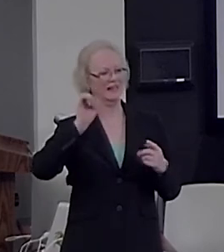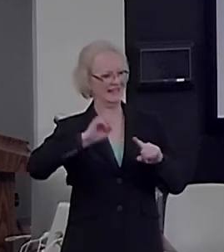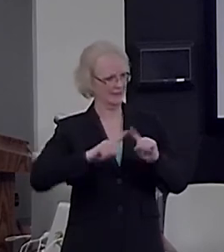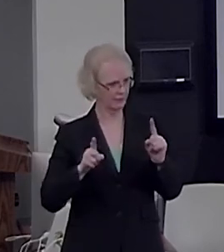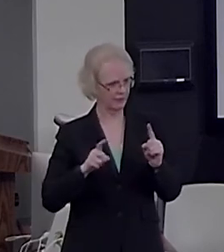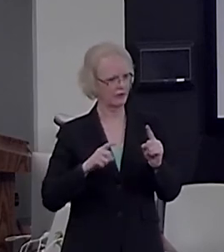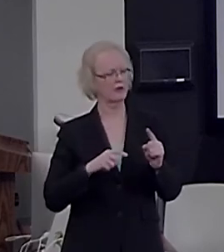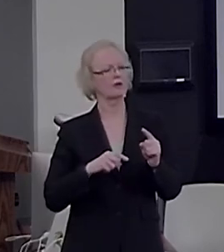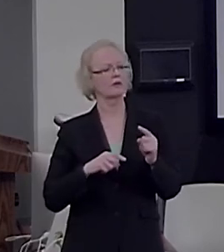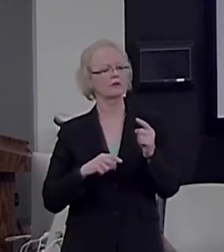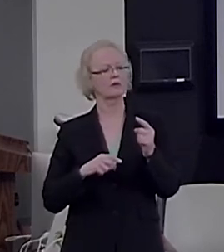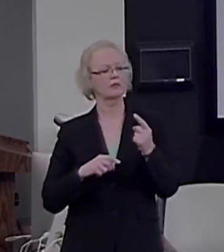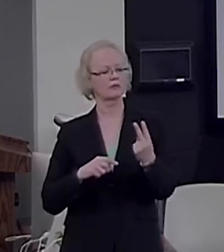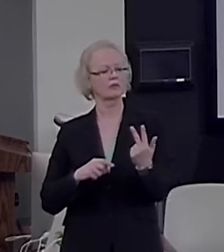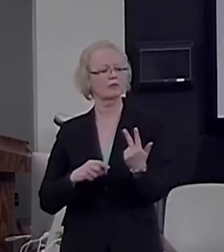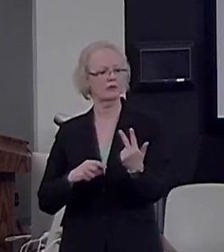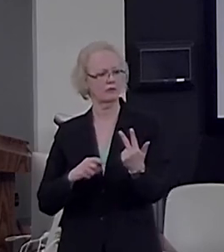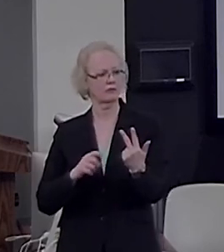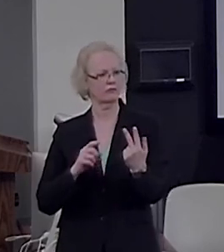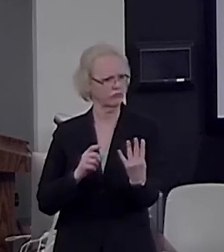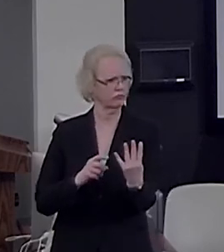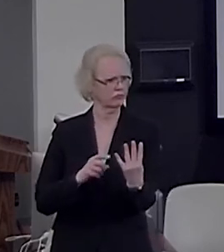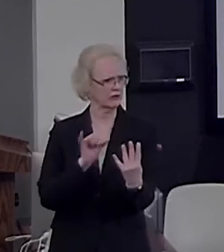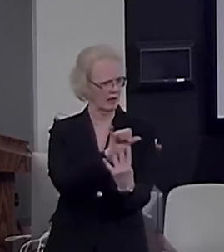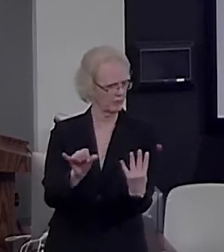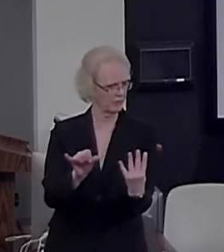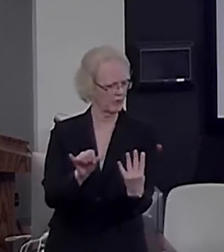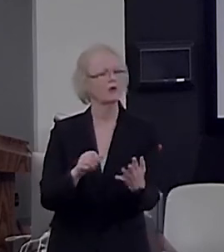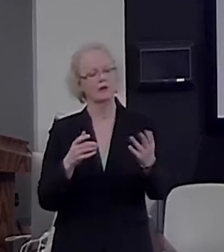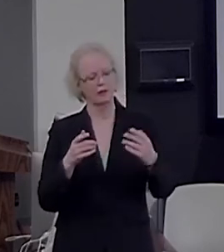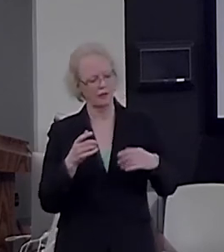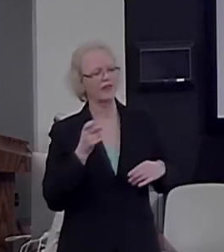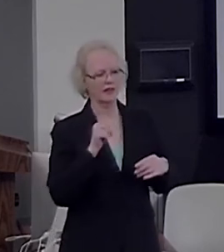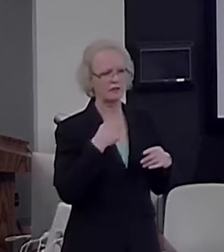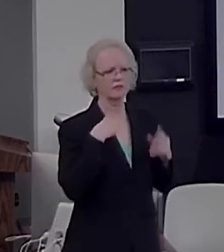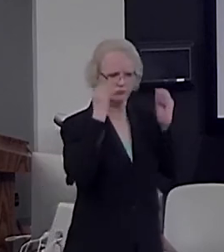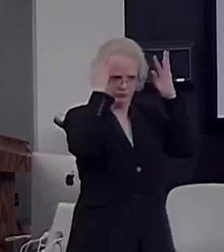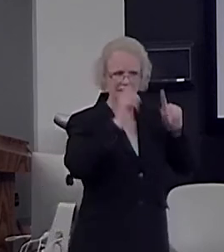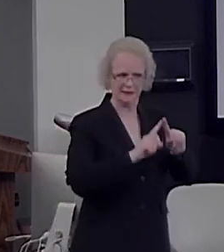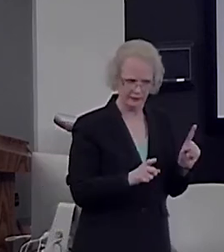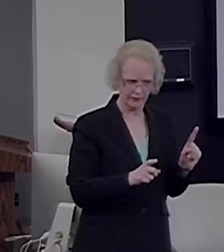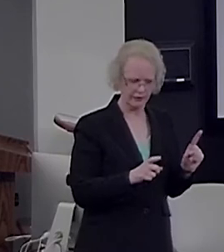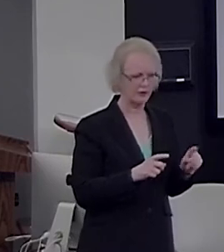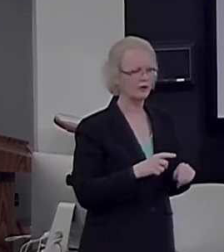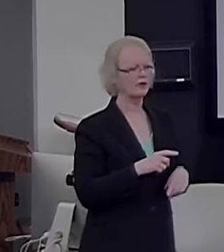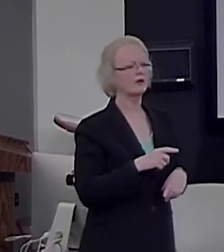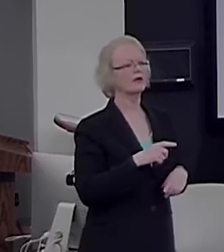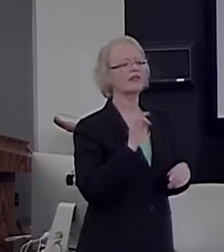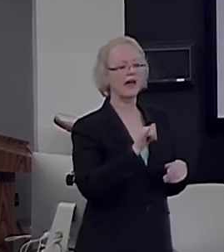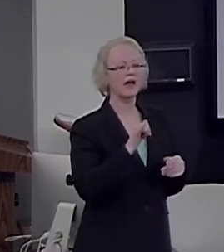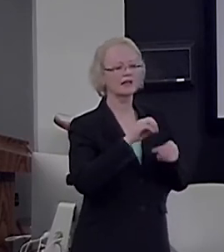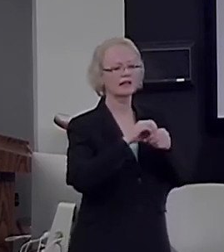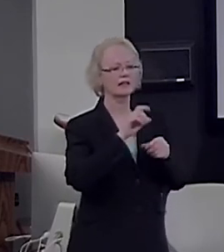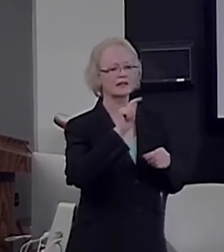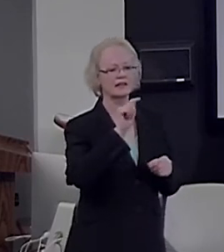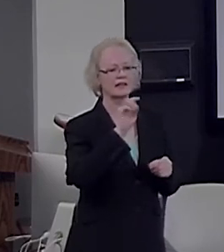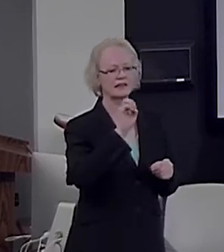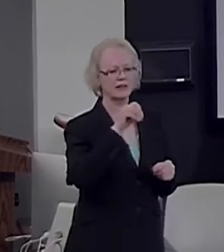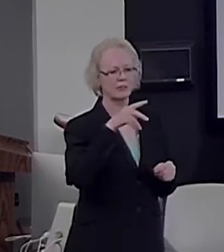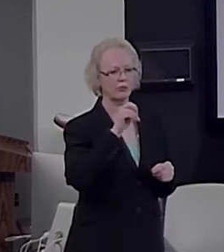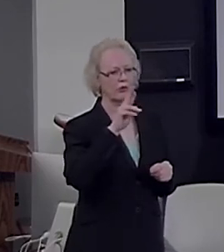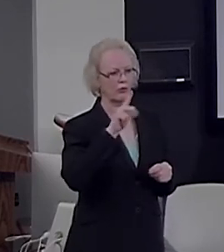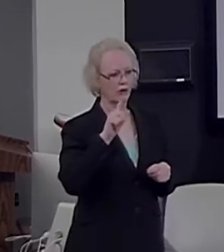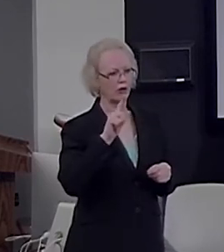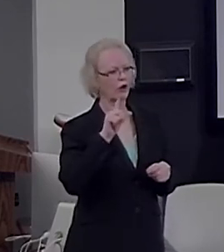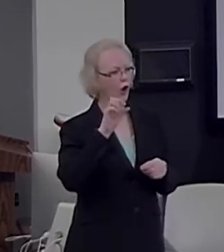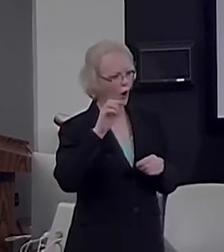versa, the sequential structure was coded in another set of areas, more involving a temporal lobe, going into the